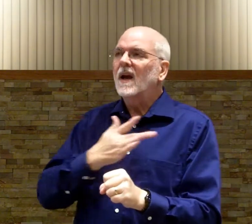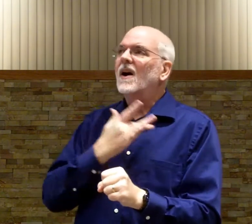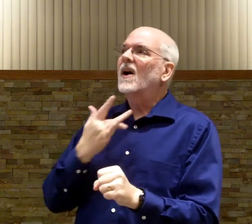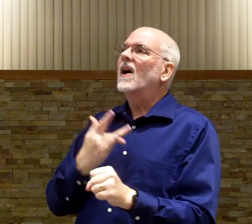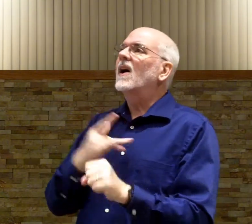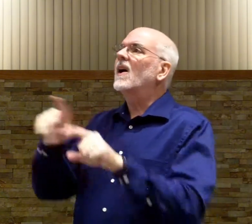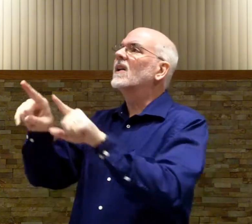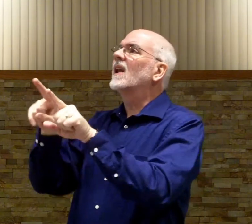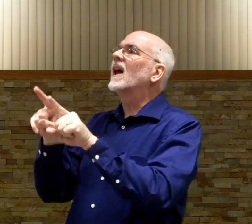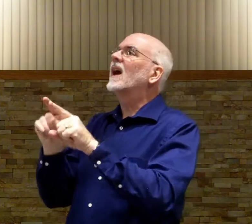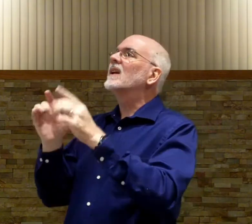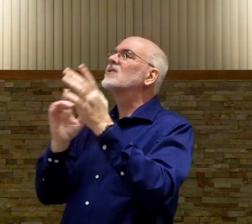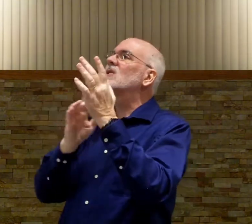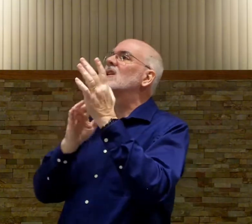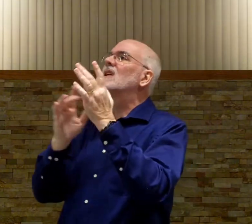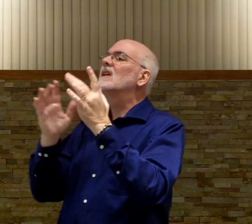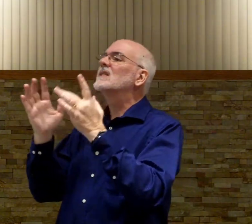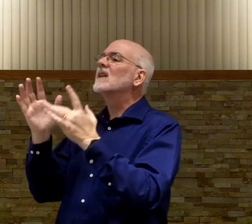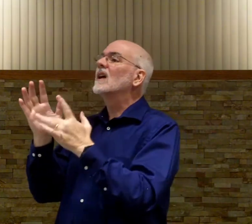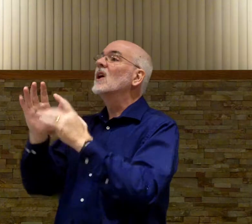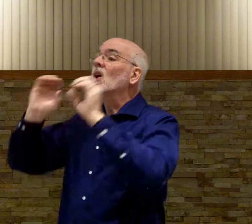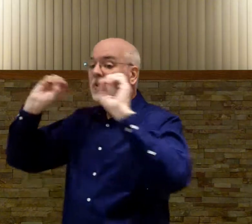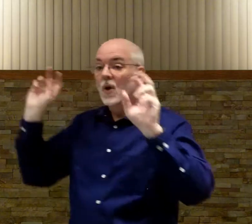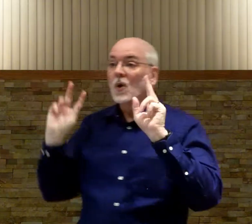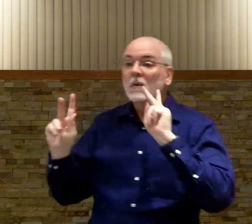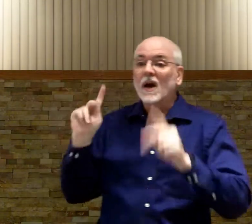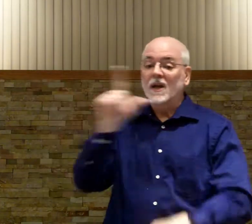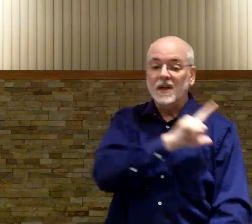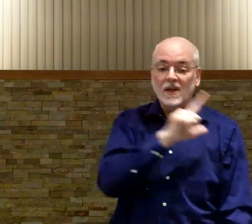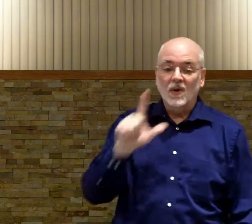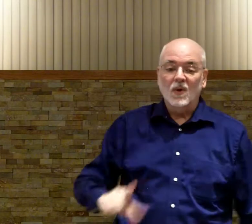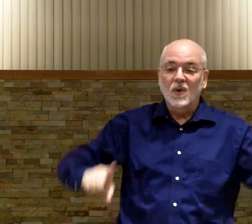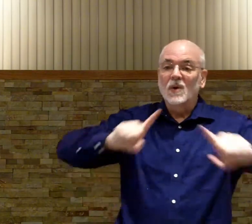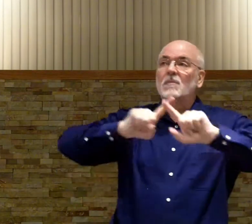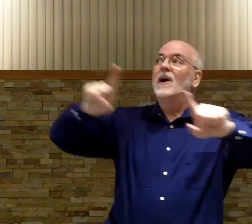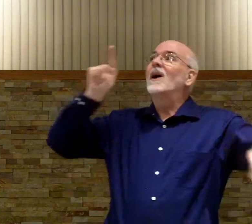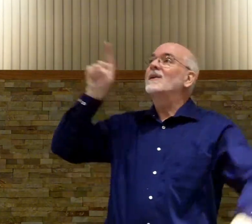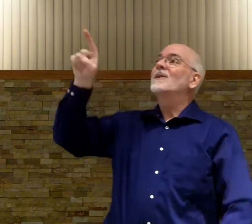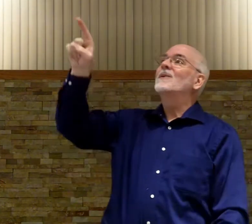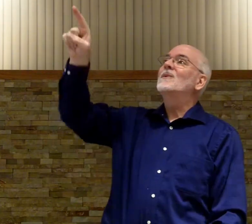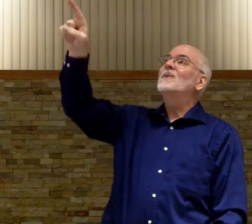heart like jesus nobody lord but you